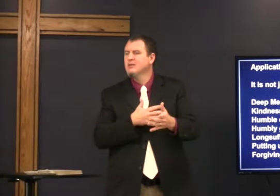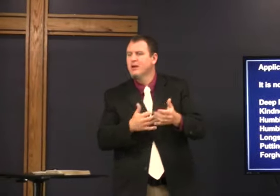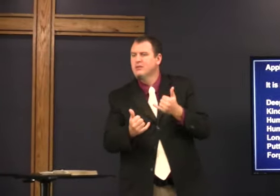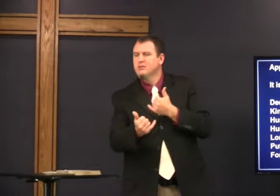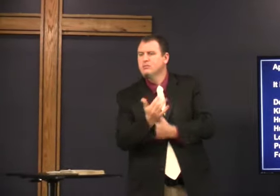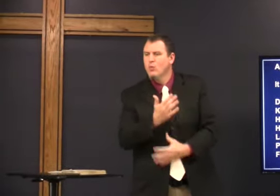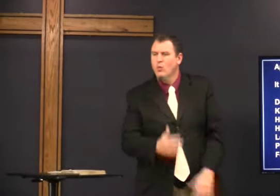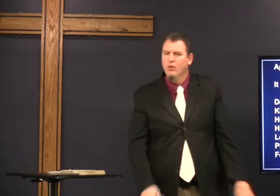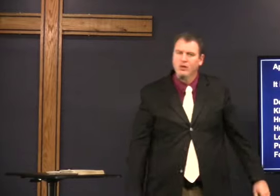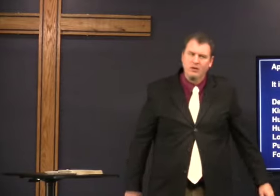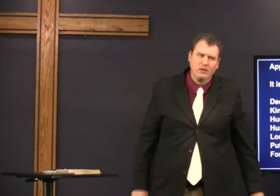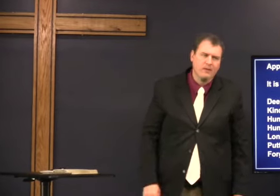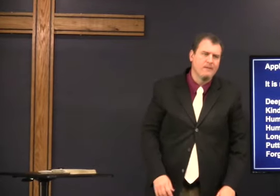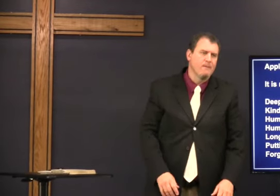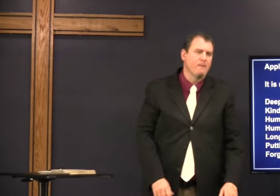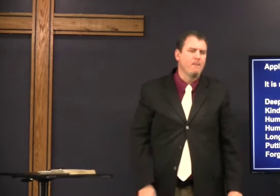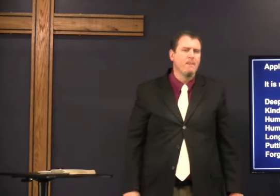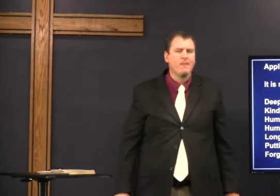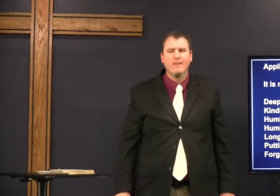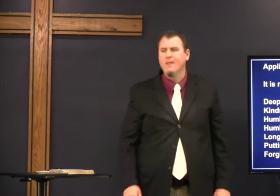that's the way he's saying in the song this morning